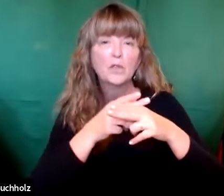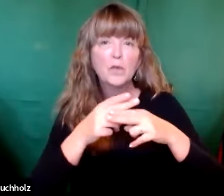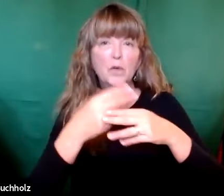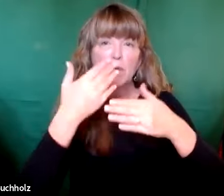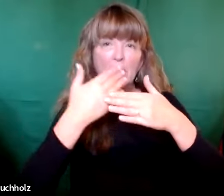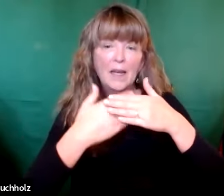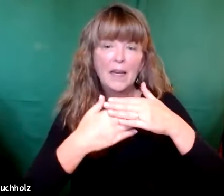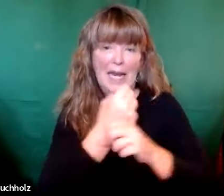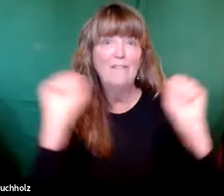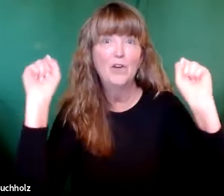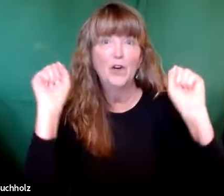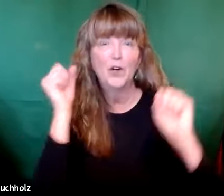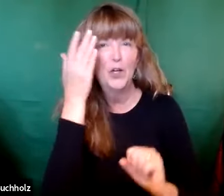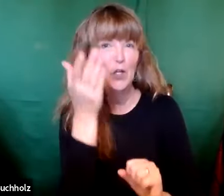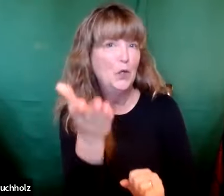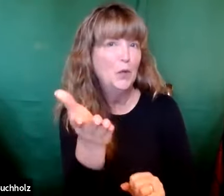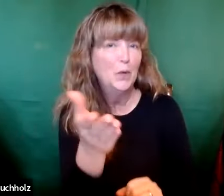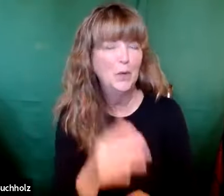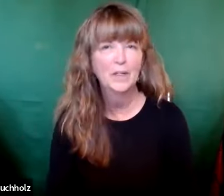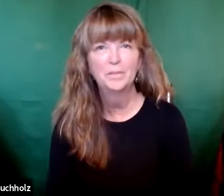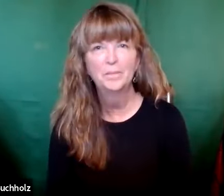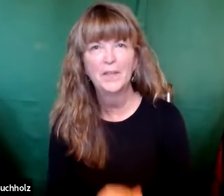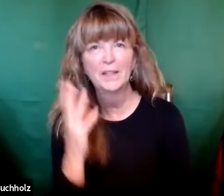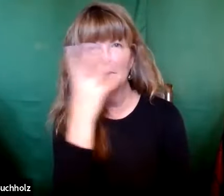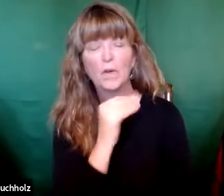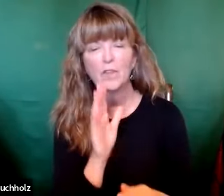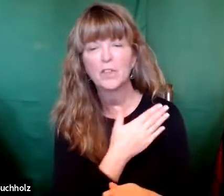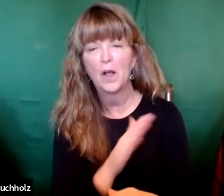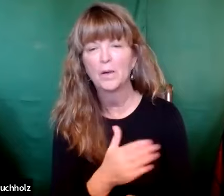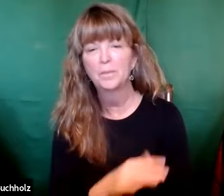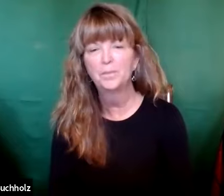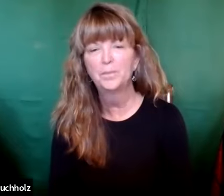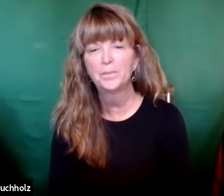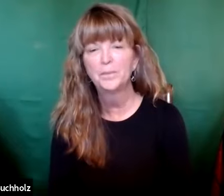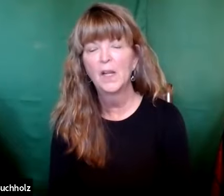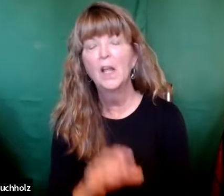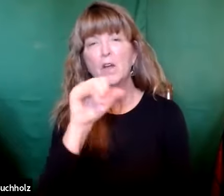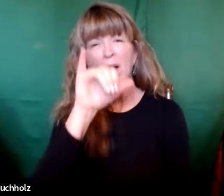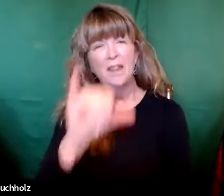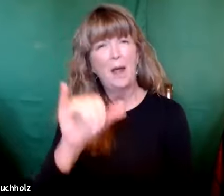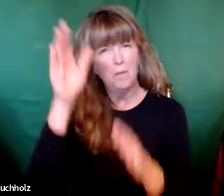will soon deliver you. It's just a beautiful song.